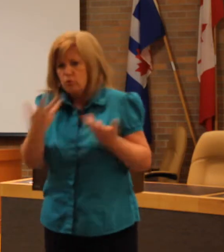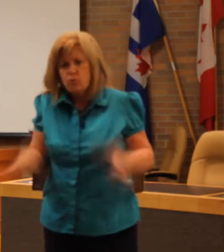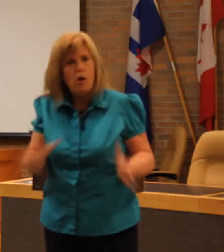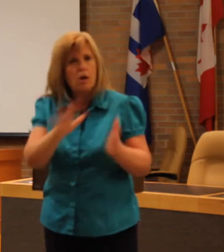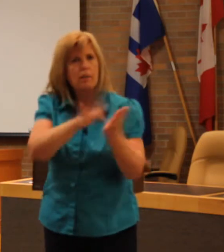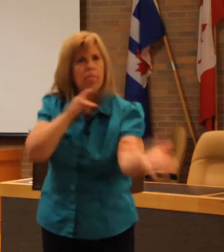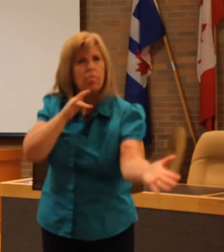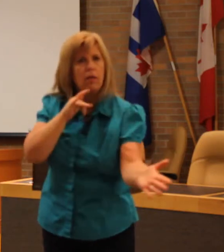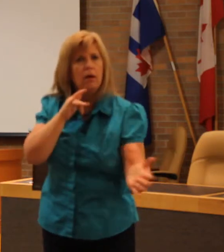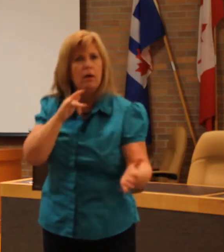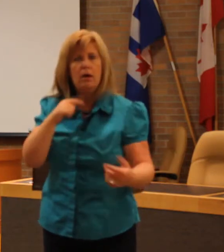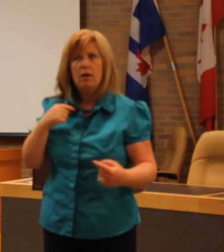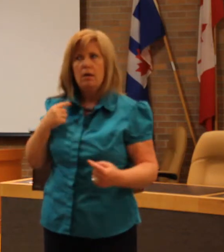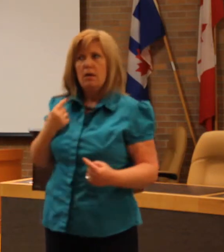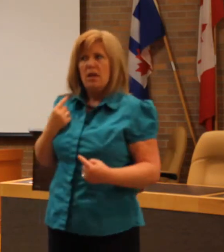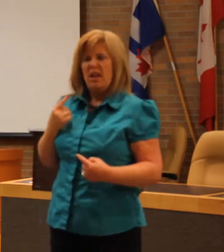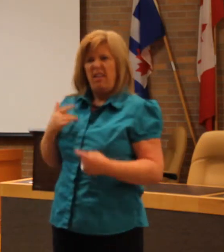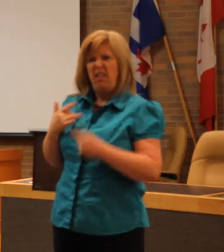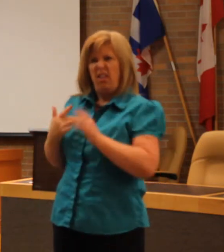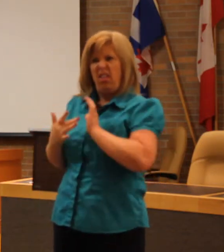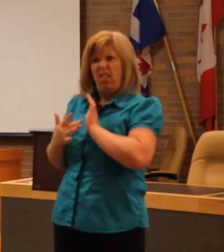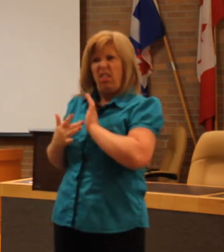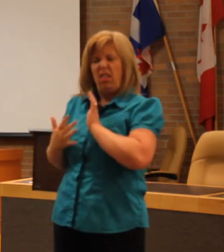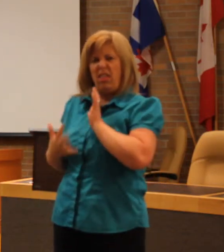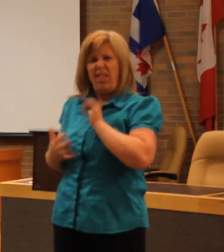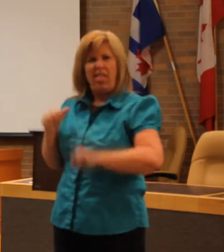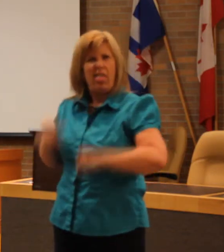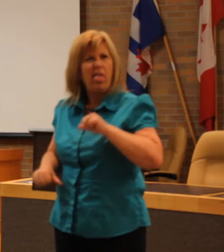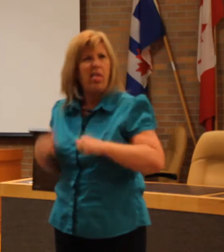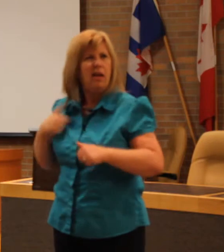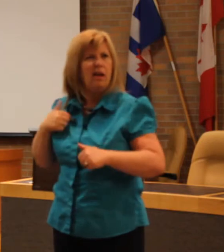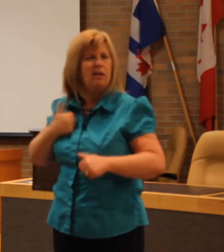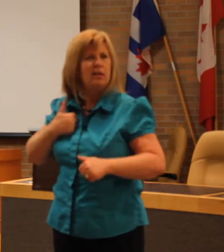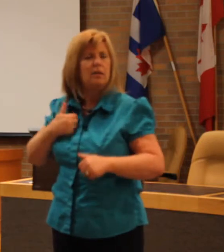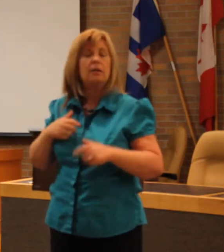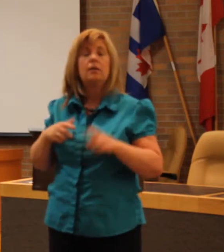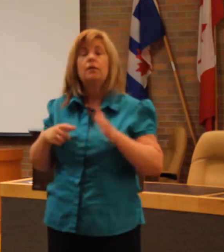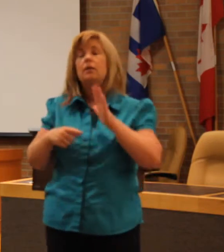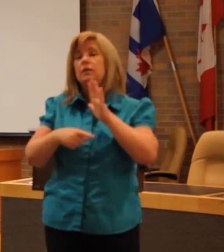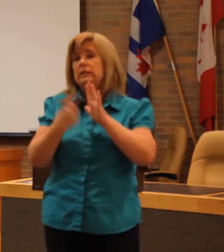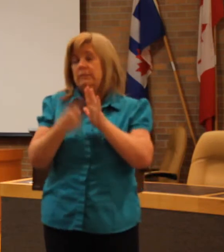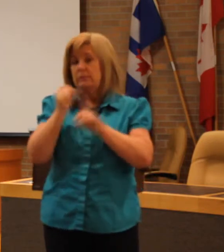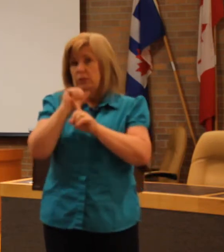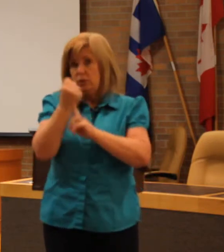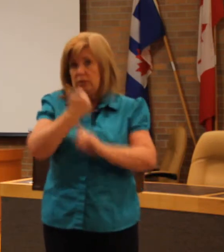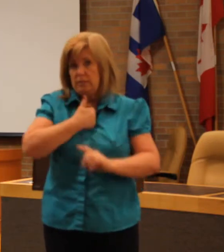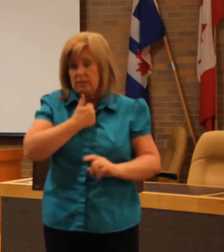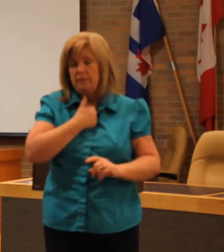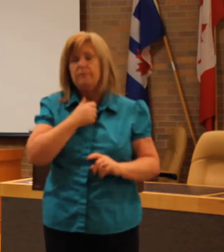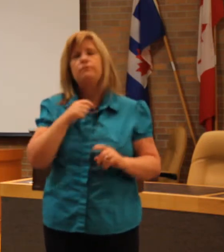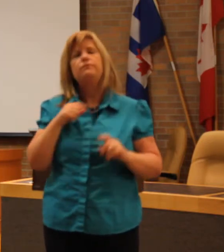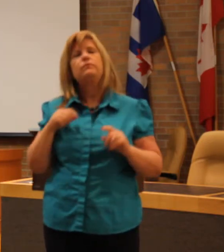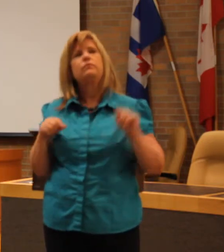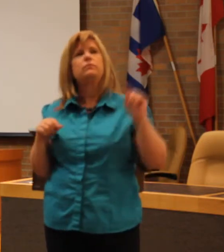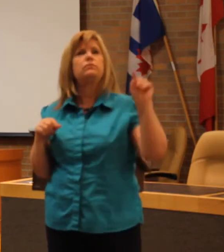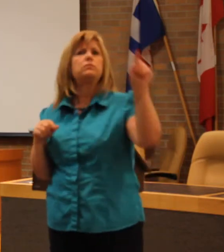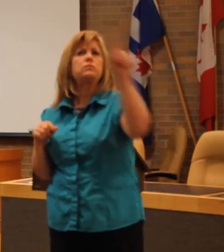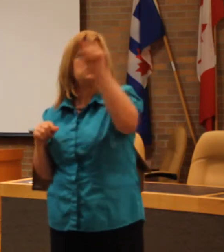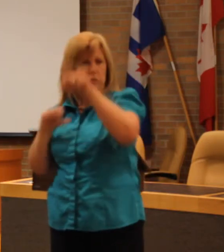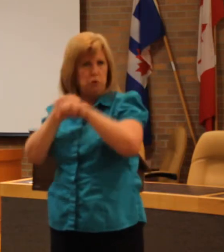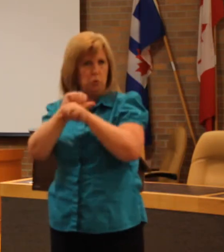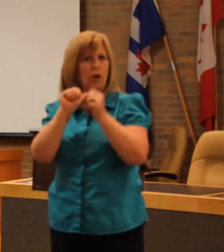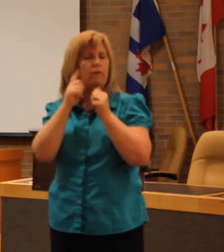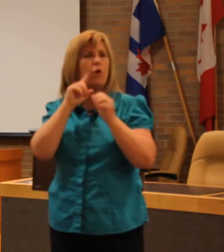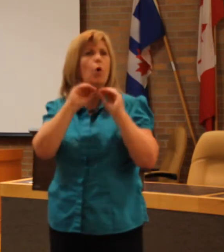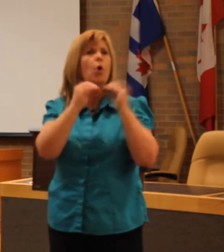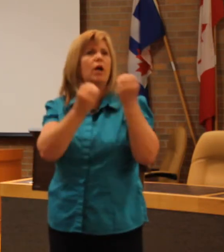And I've also had situations where I have had organizations that I have worked with